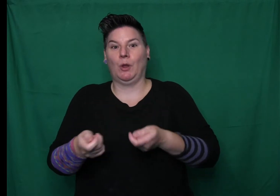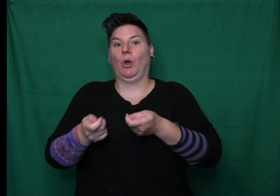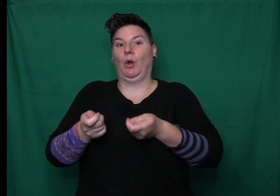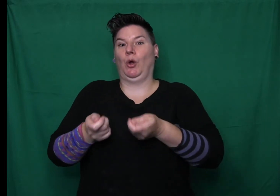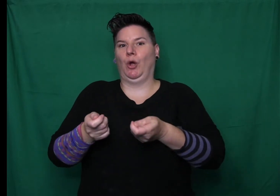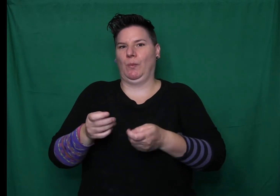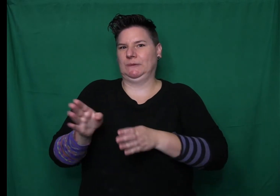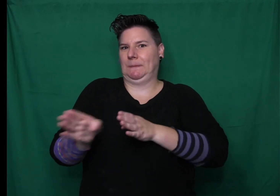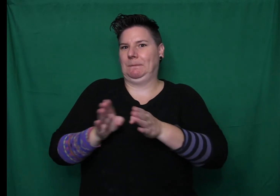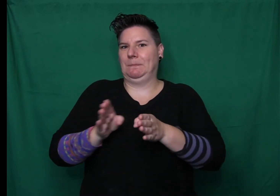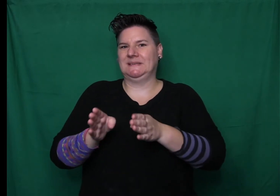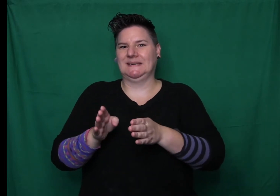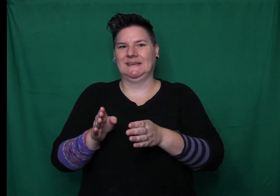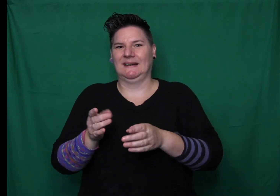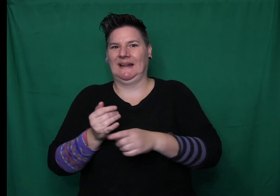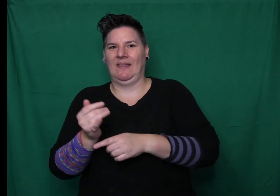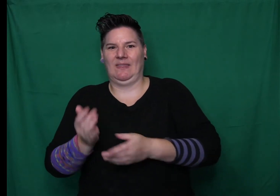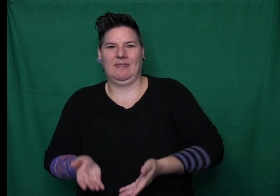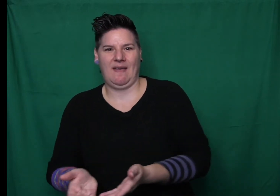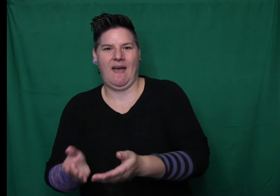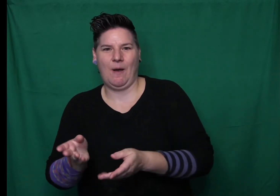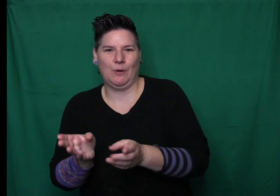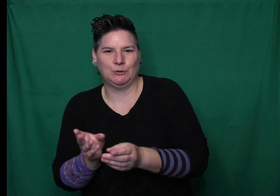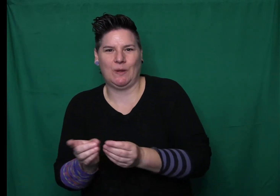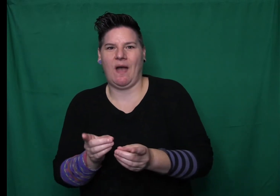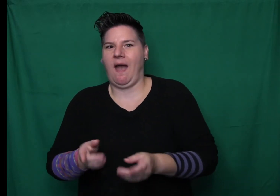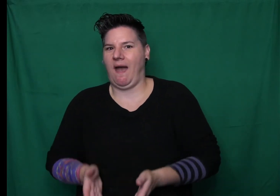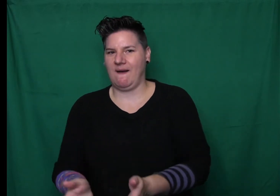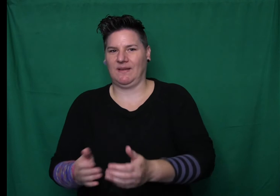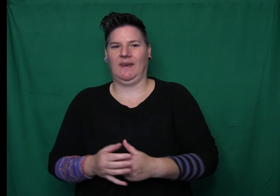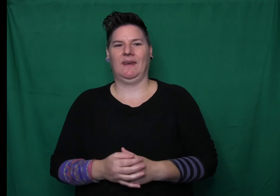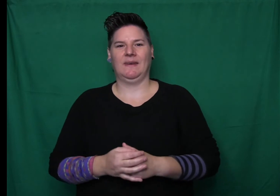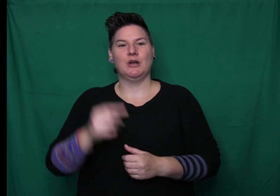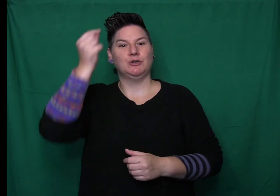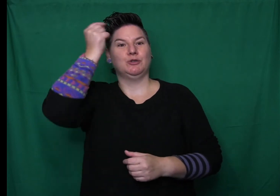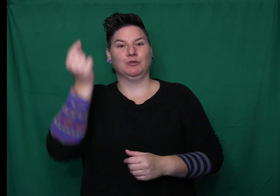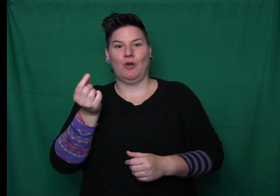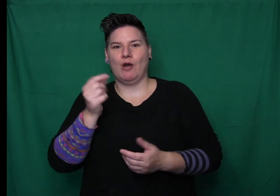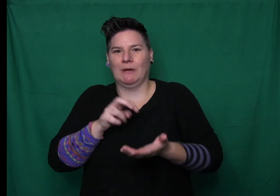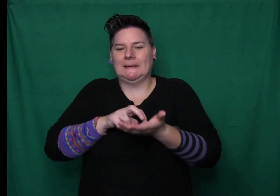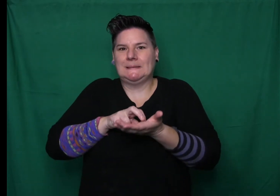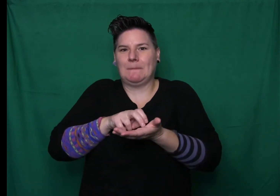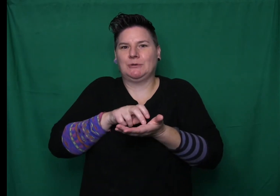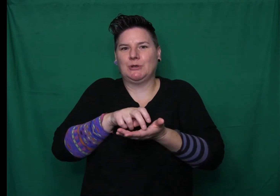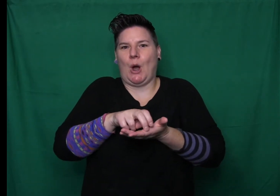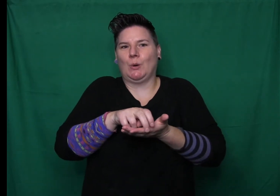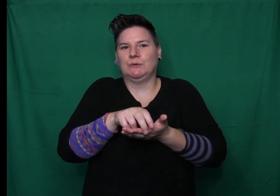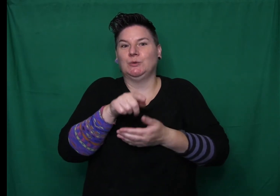What are you doing in the refrigerator, roared Cook? You'll spoil your appetite. I'm not doing anything in the